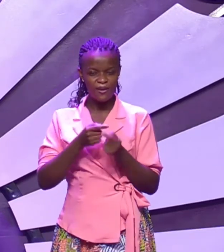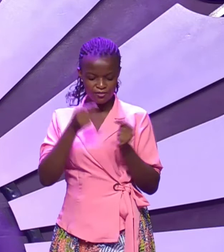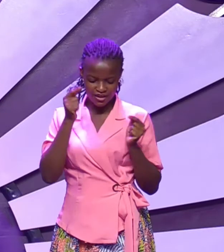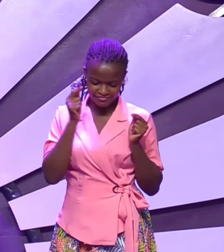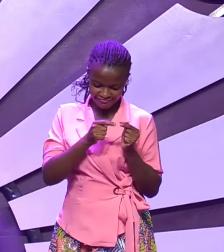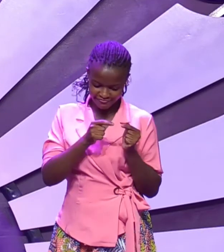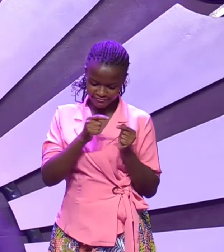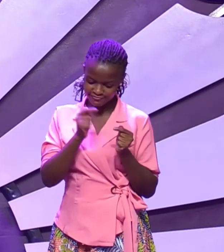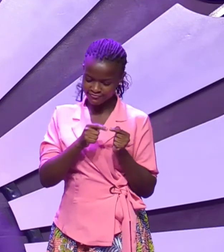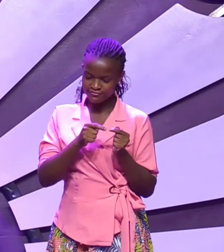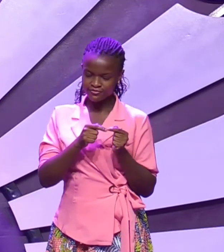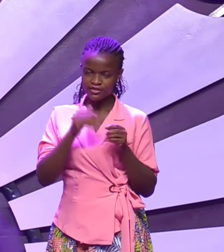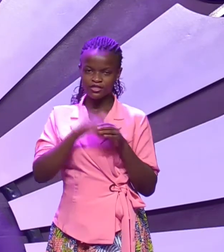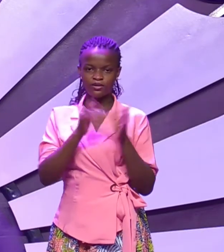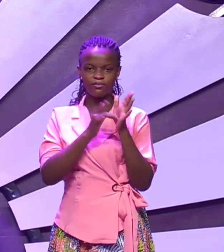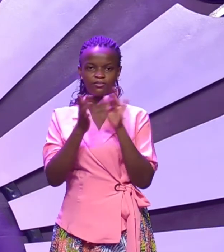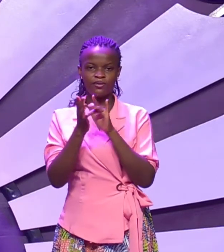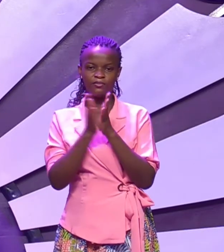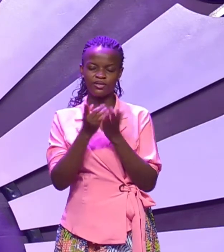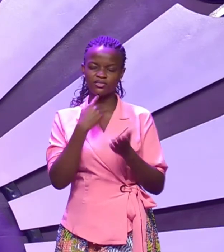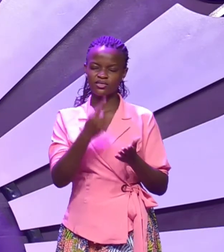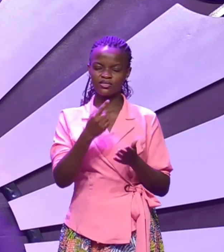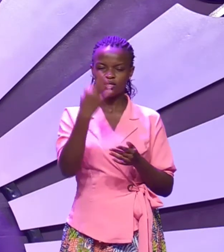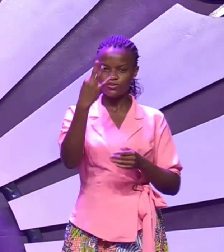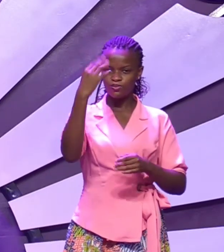and the Bible says there were three occasions